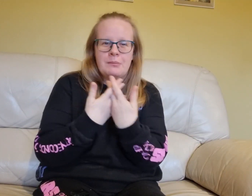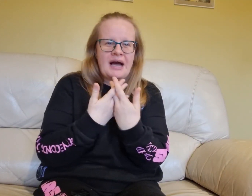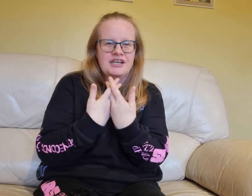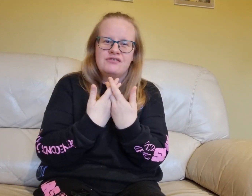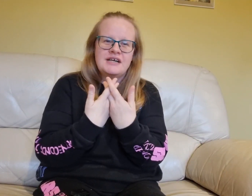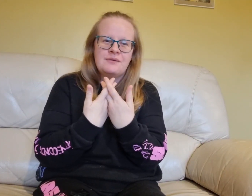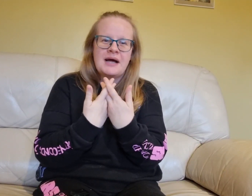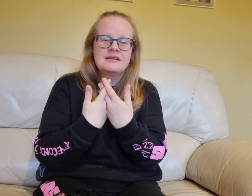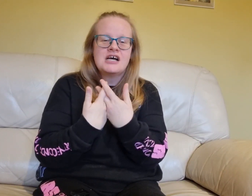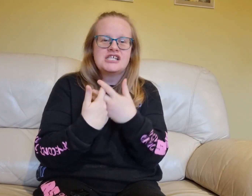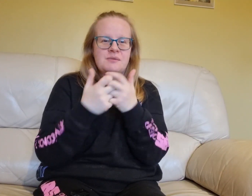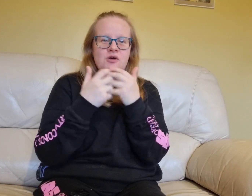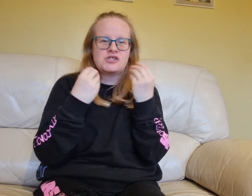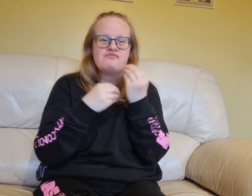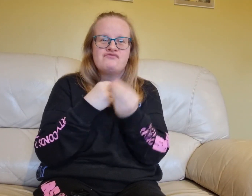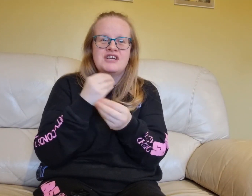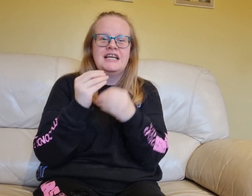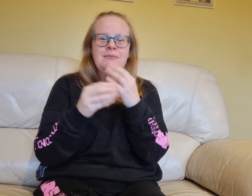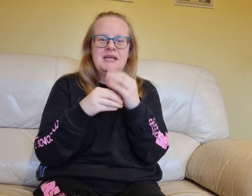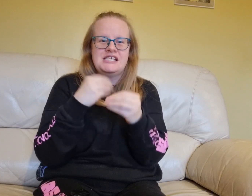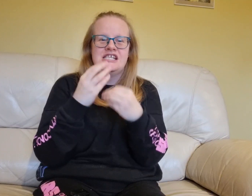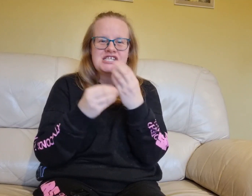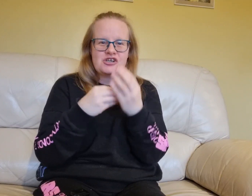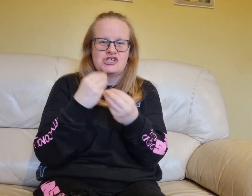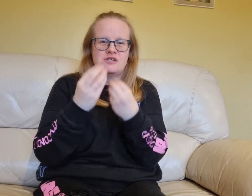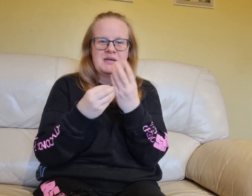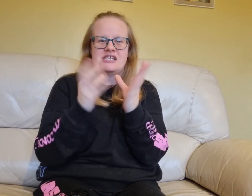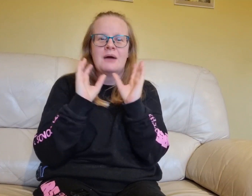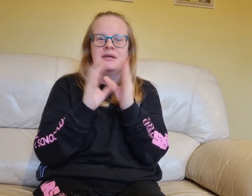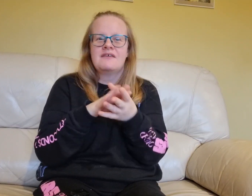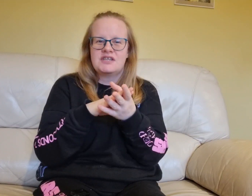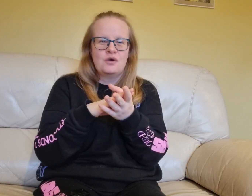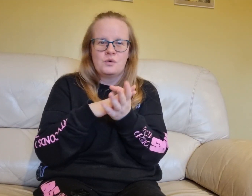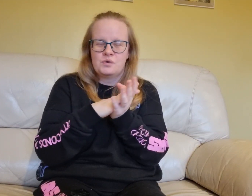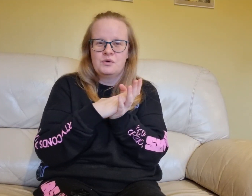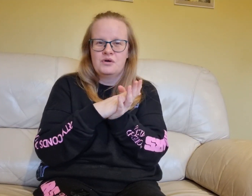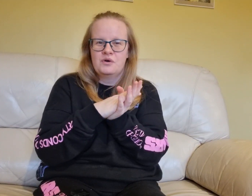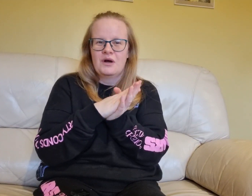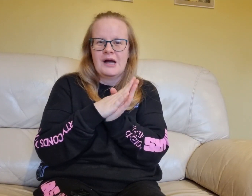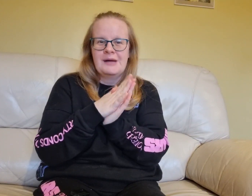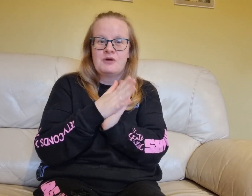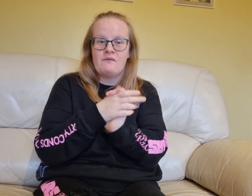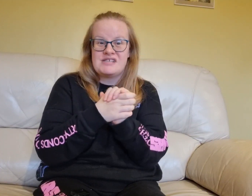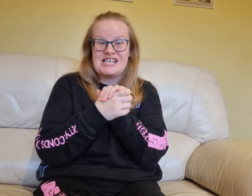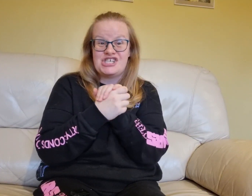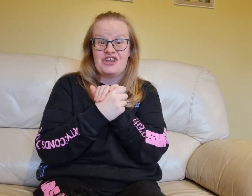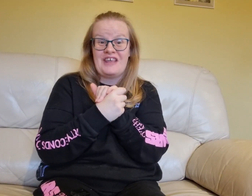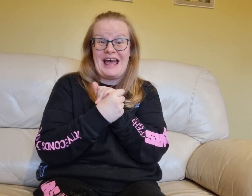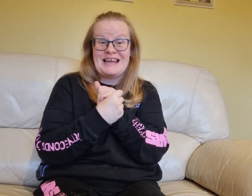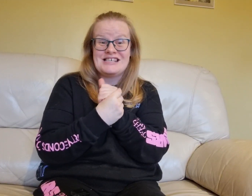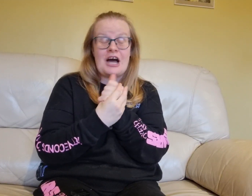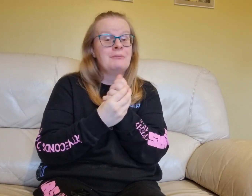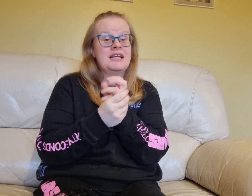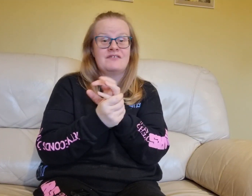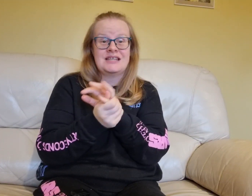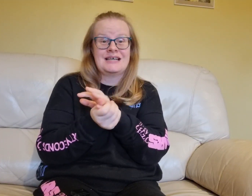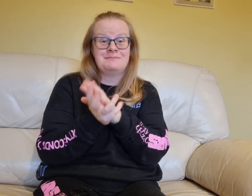companion really well, so we got some really meaty discussion bits, I'm loving the awkward conversation at the end, I'm loving that,